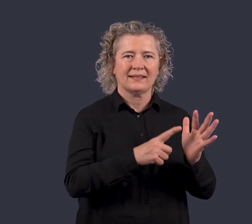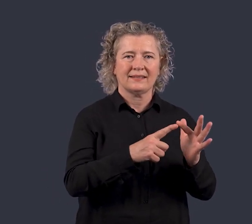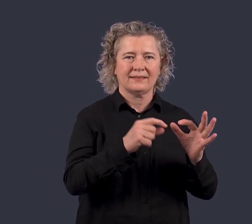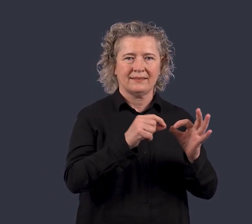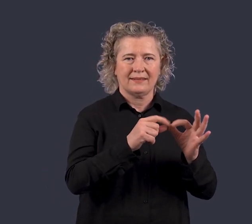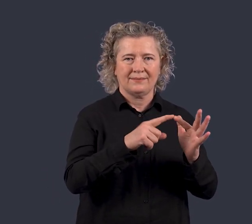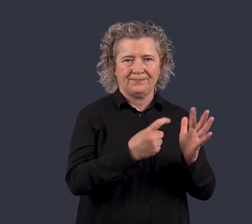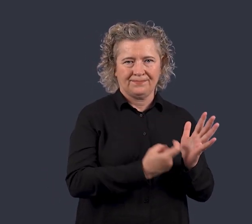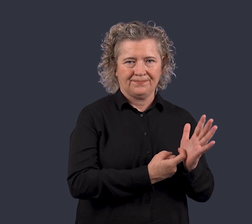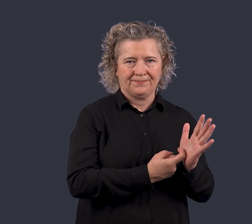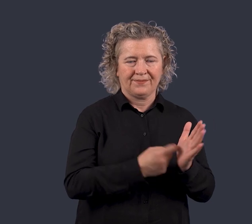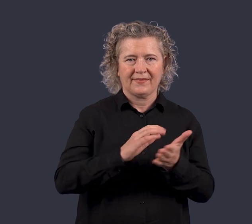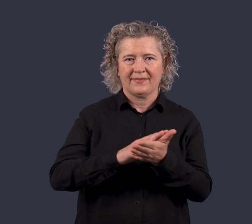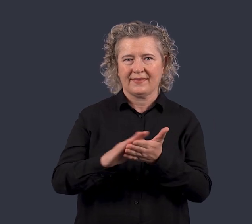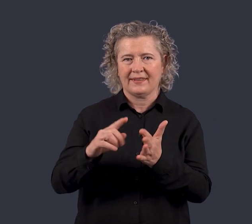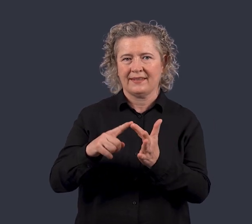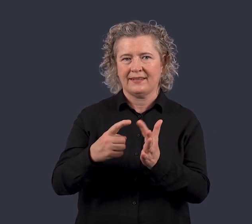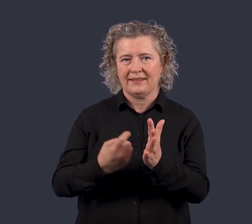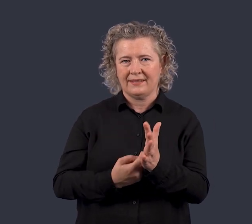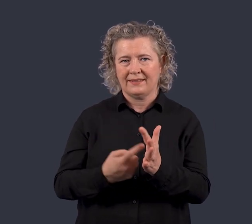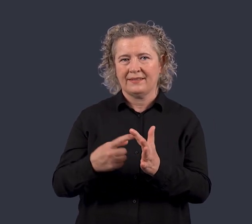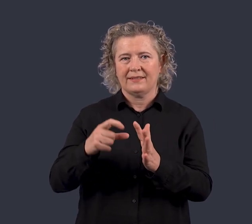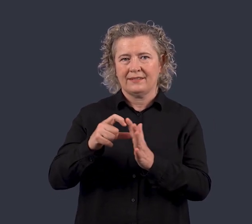Libra hereditary optic neuropathy.